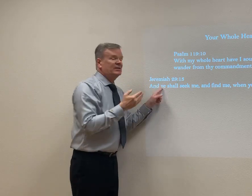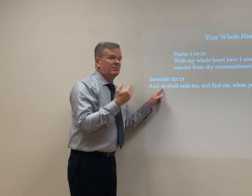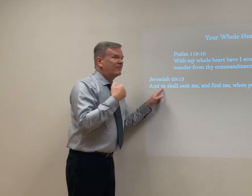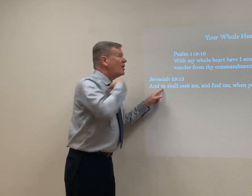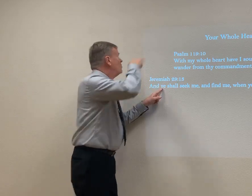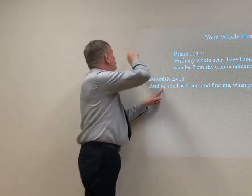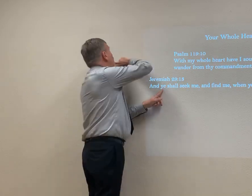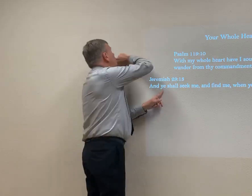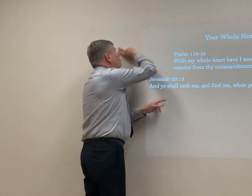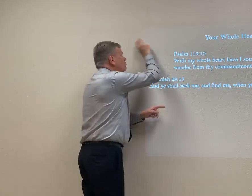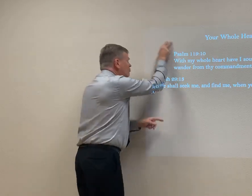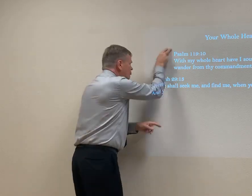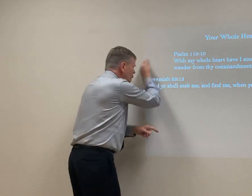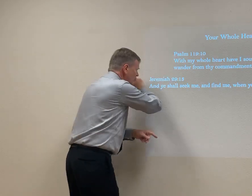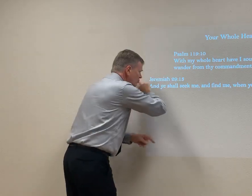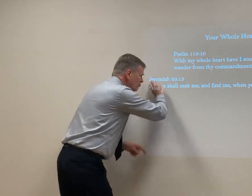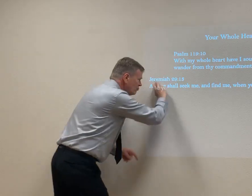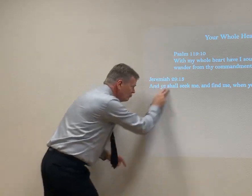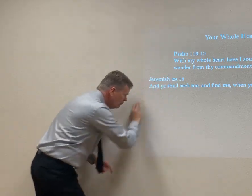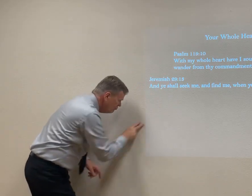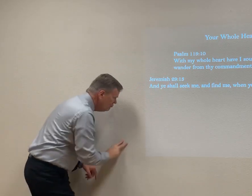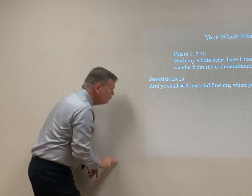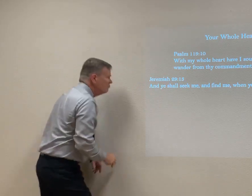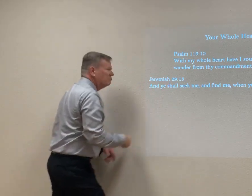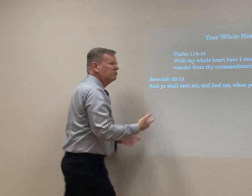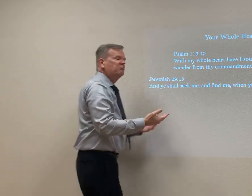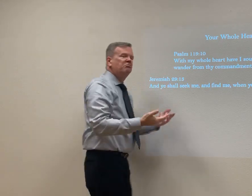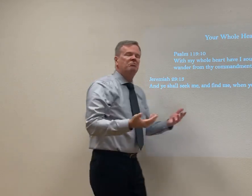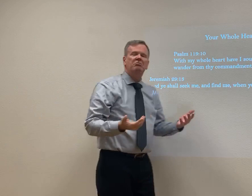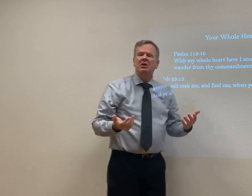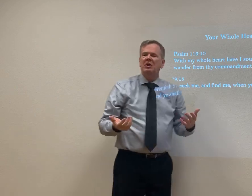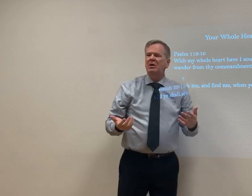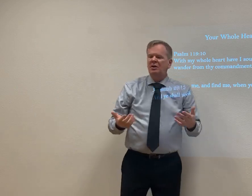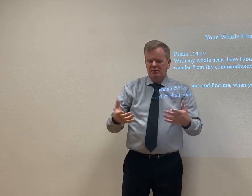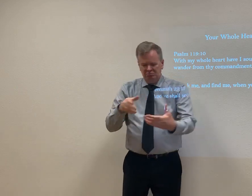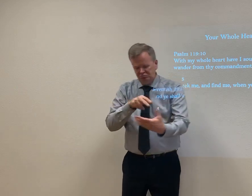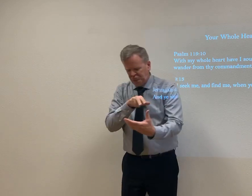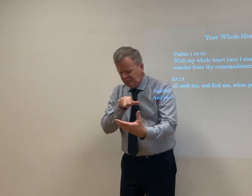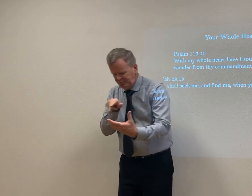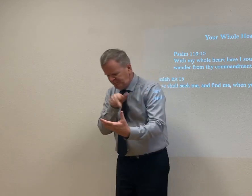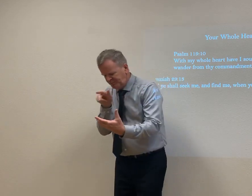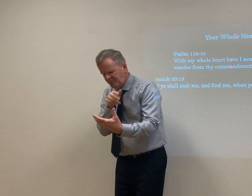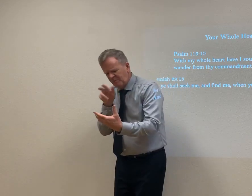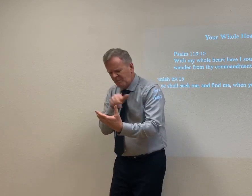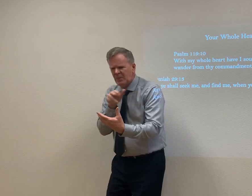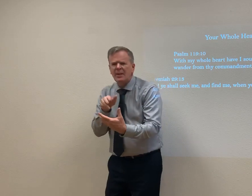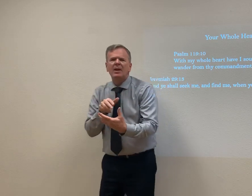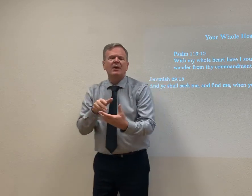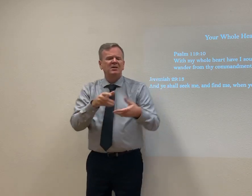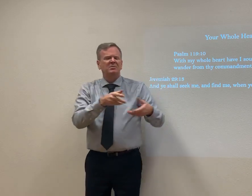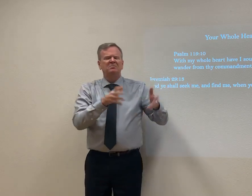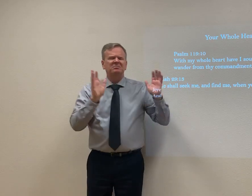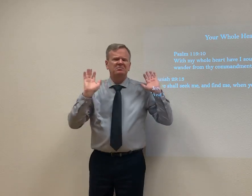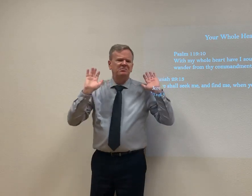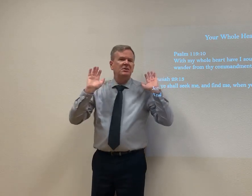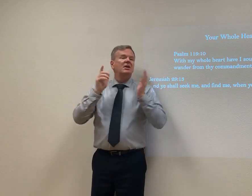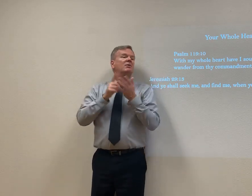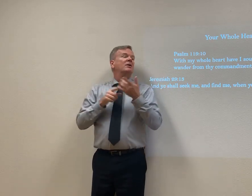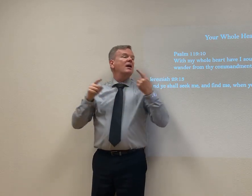I've read this particular verse of Scripture before. I've read through it. I've read by it. And it's okay. You know, it's wonderful. Great. And I don't think much